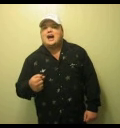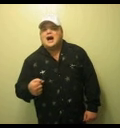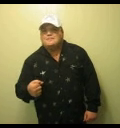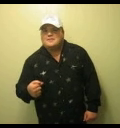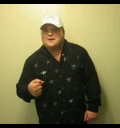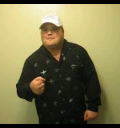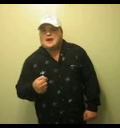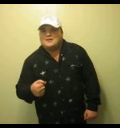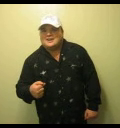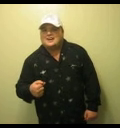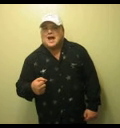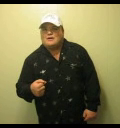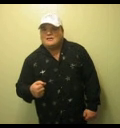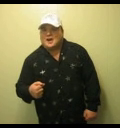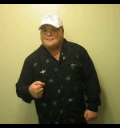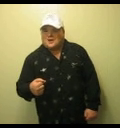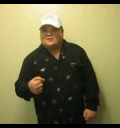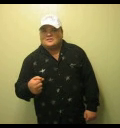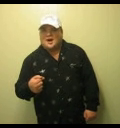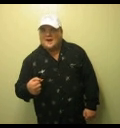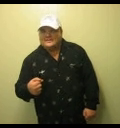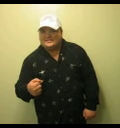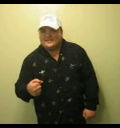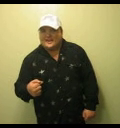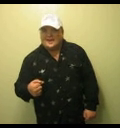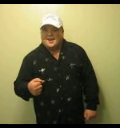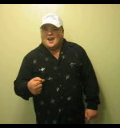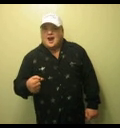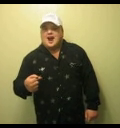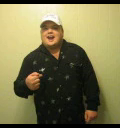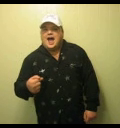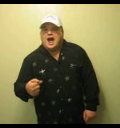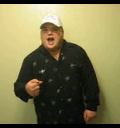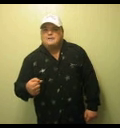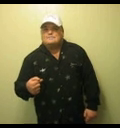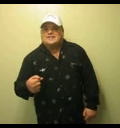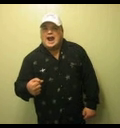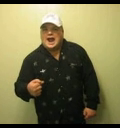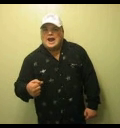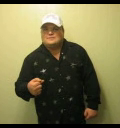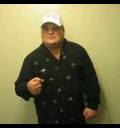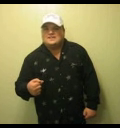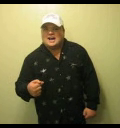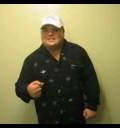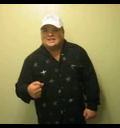I'm the American Outlaw Mark Thomas, and I'm damn sexy.